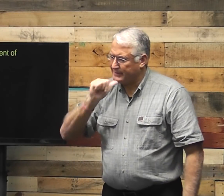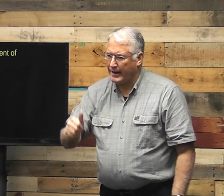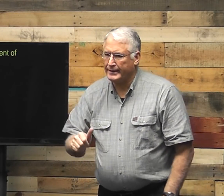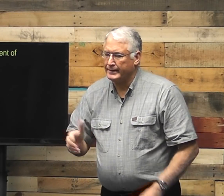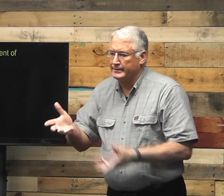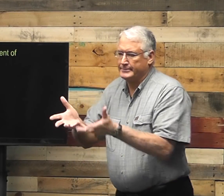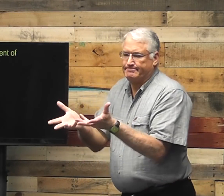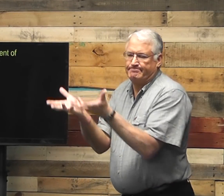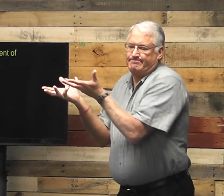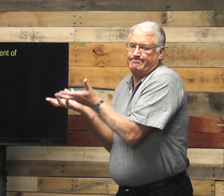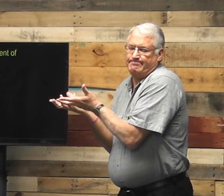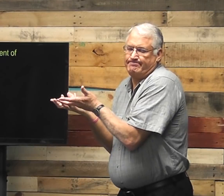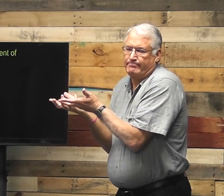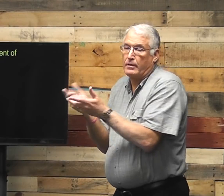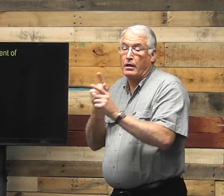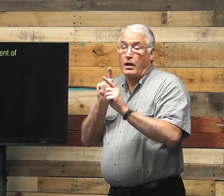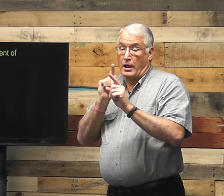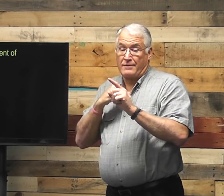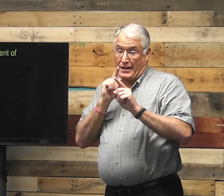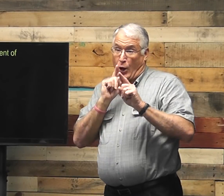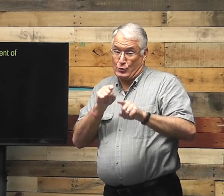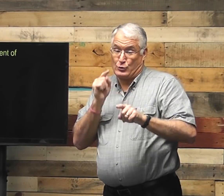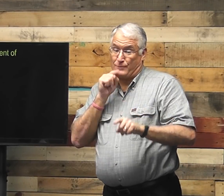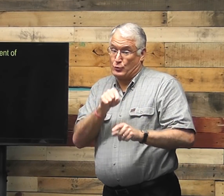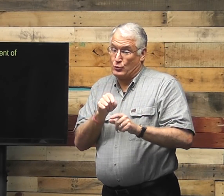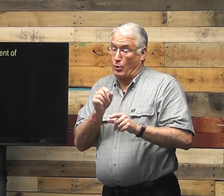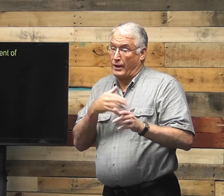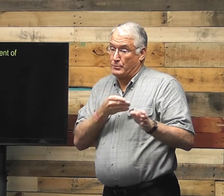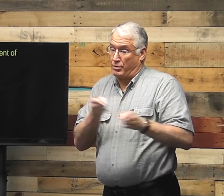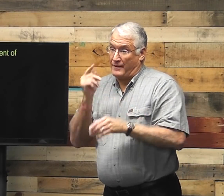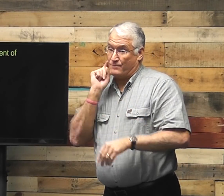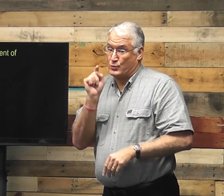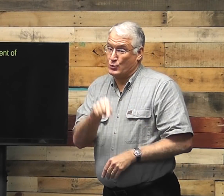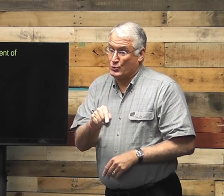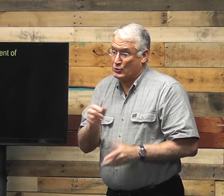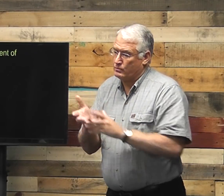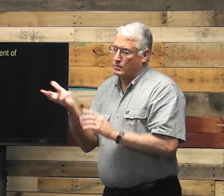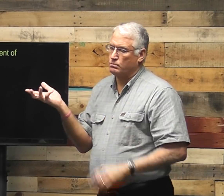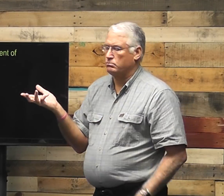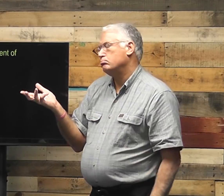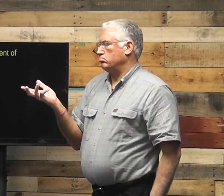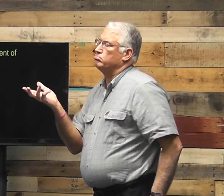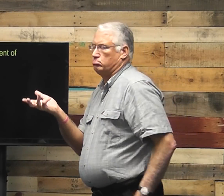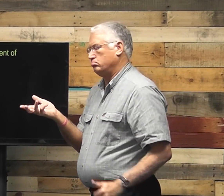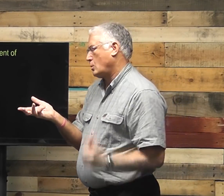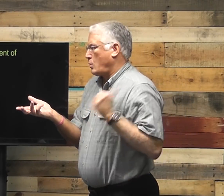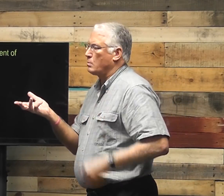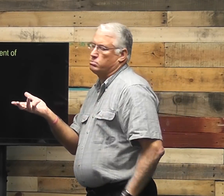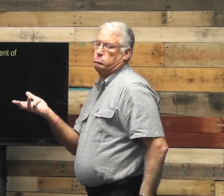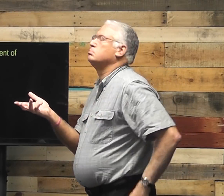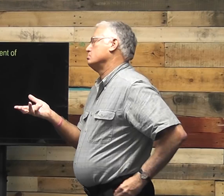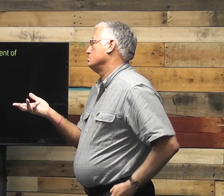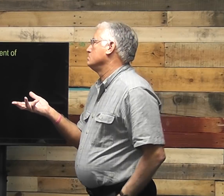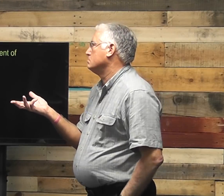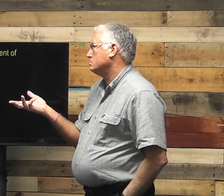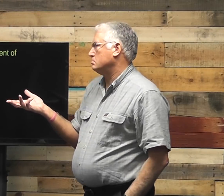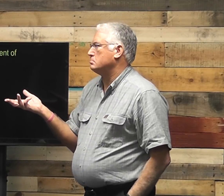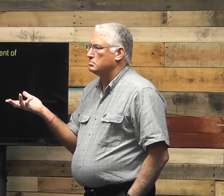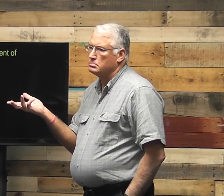God is not holding back, you know, I have an answer for you, and I have a plan for you, and he's holding it back, and I'm not going to give it to